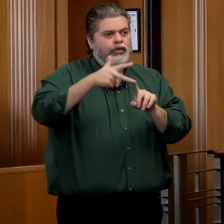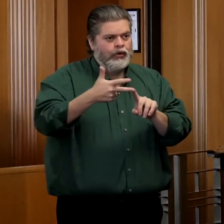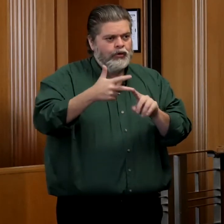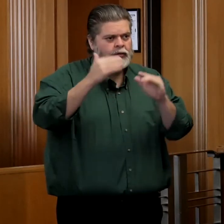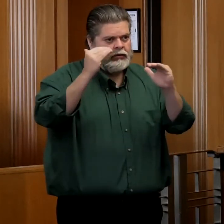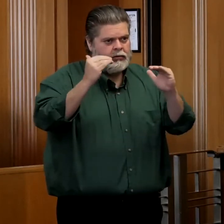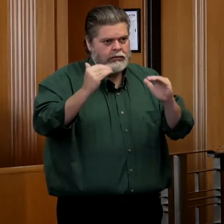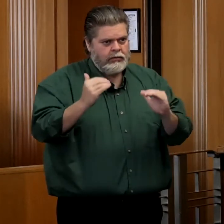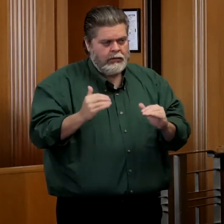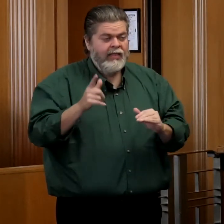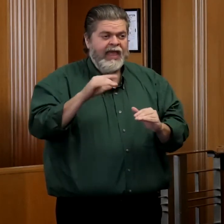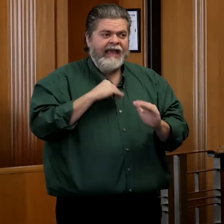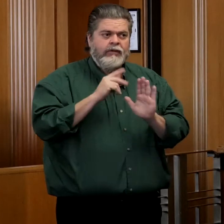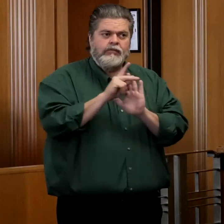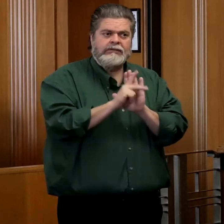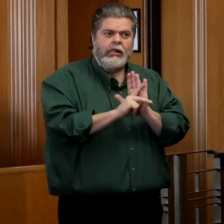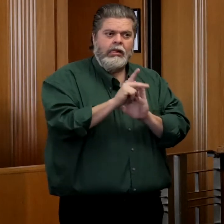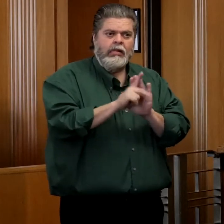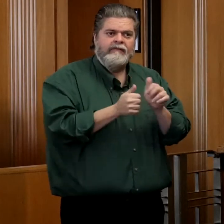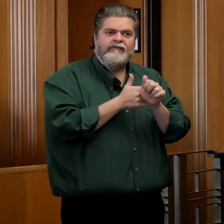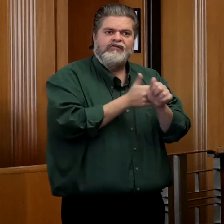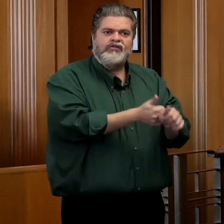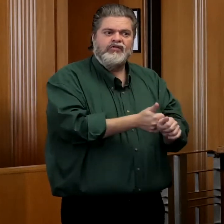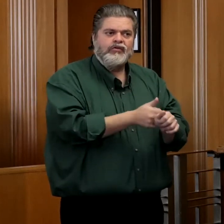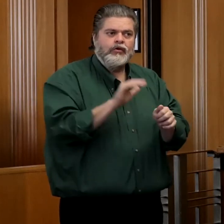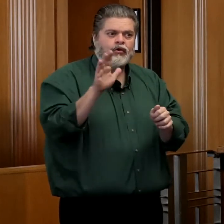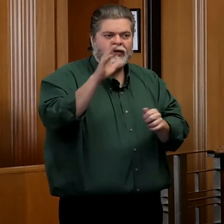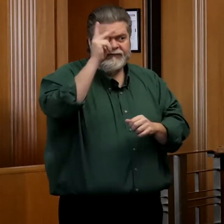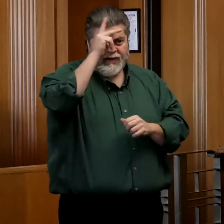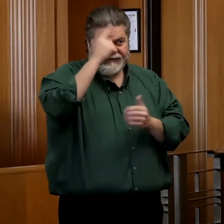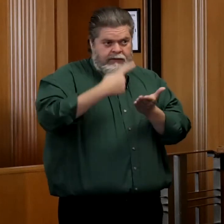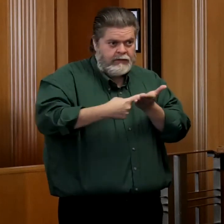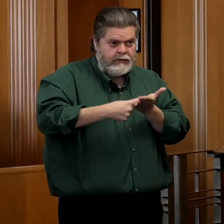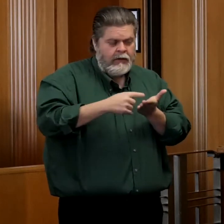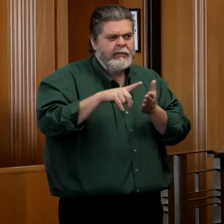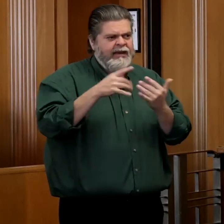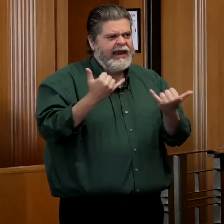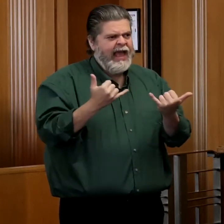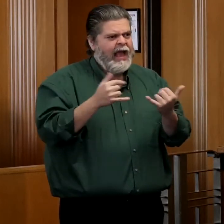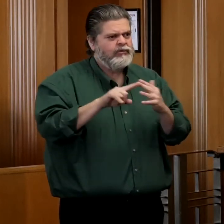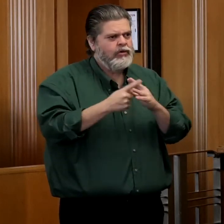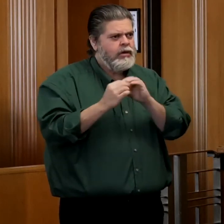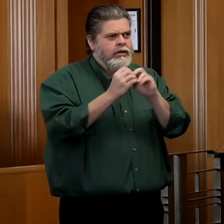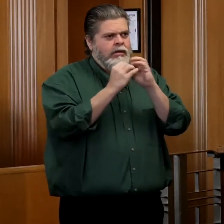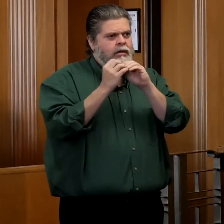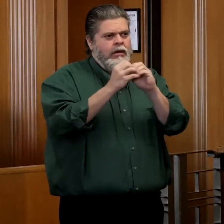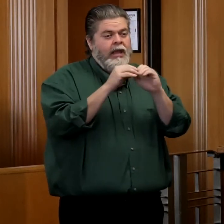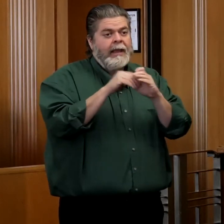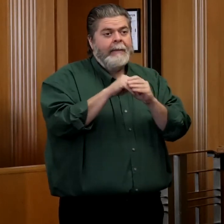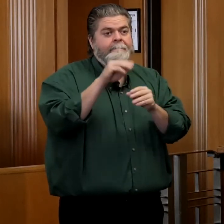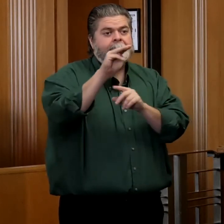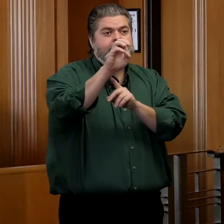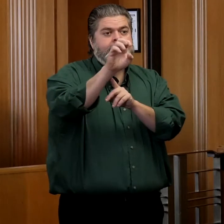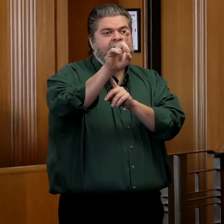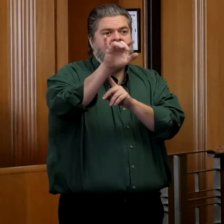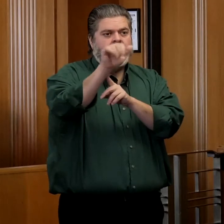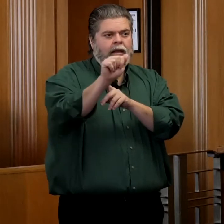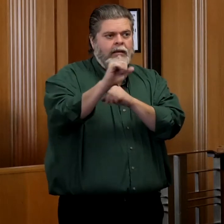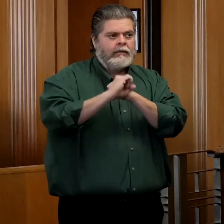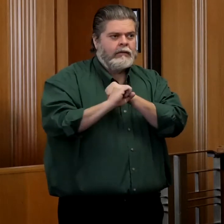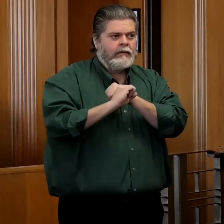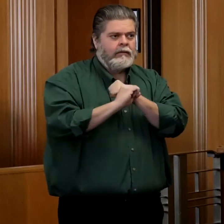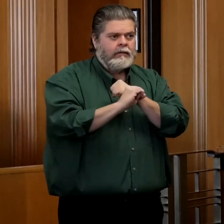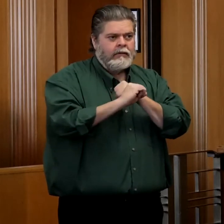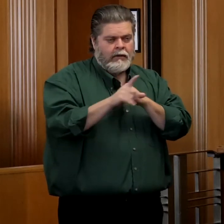a set of principles, and I talked a little bit about this last week, but that's getting more attention in the media as of late, because I understand that